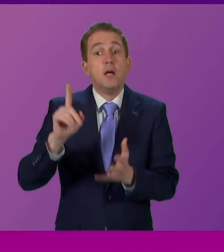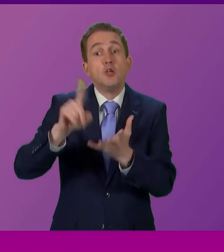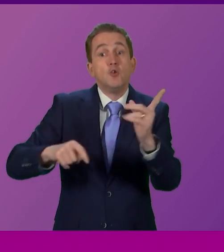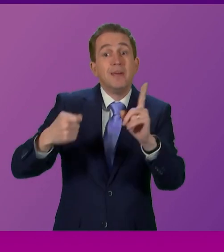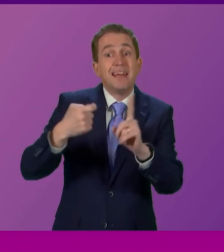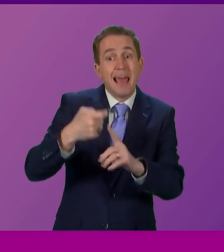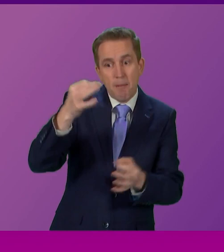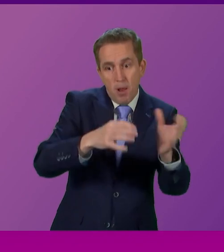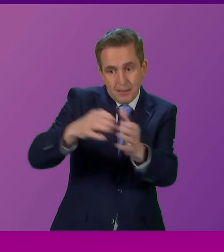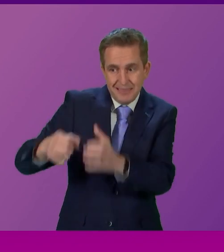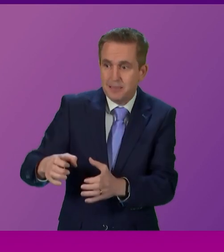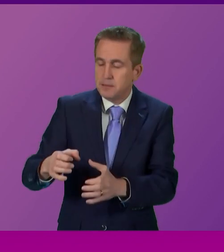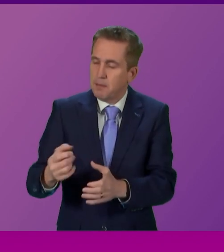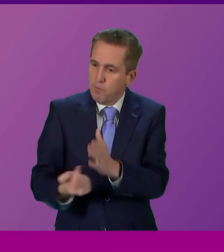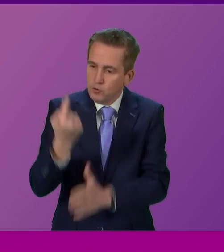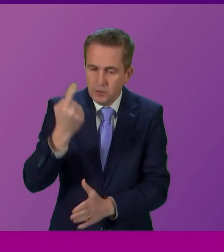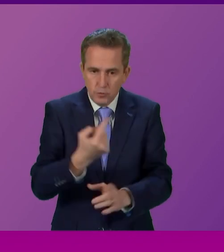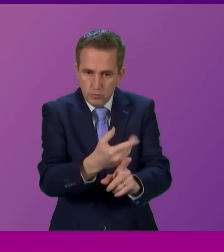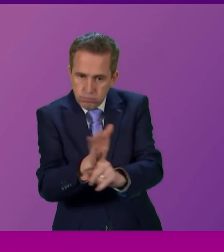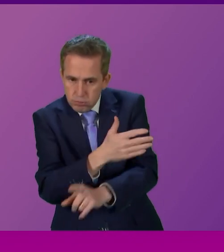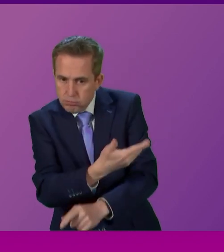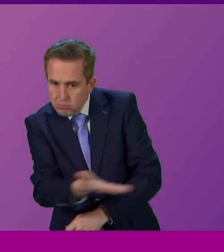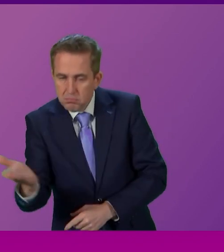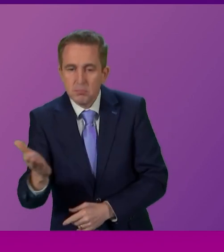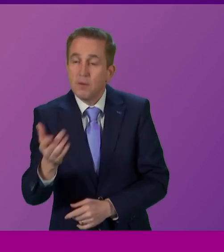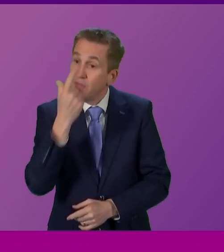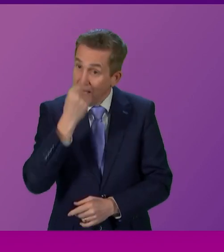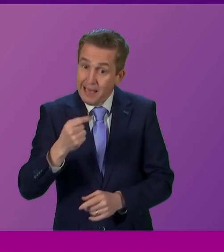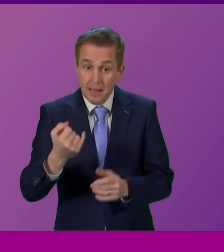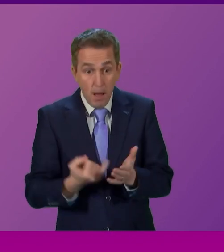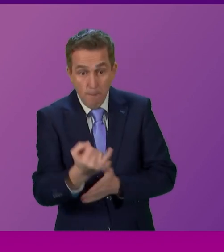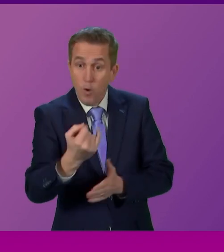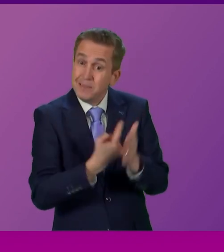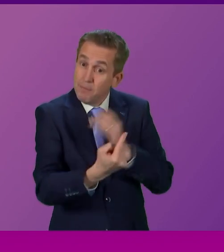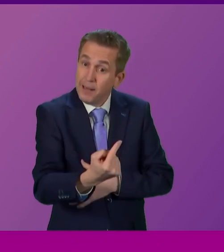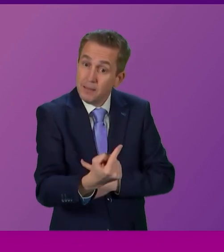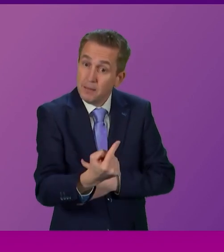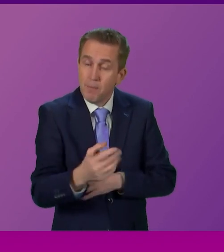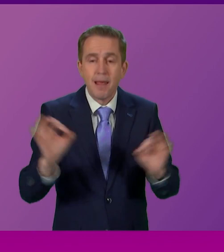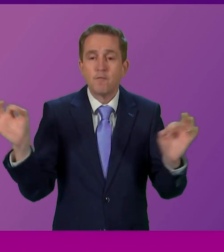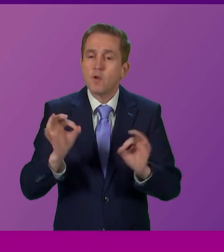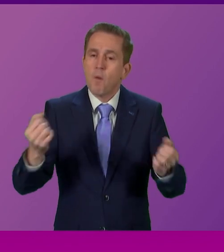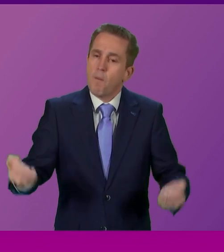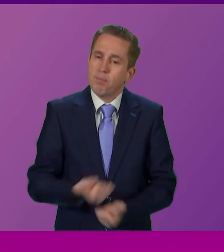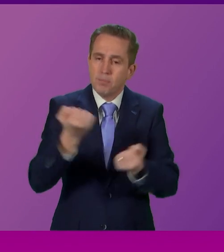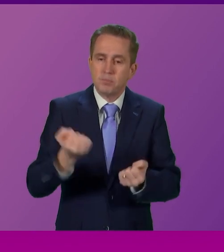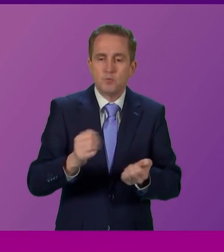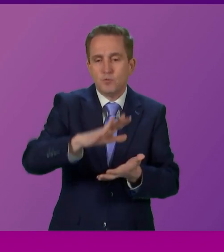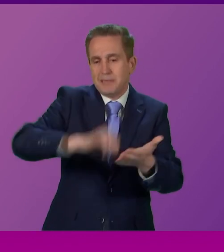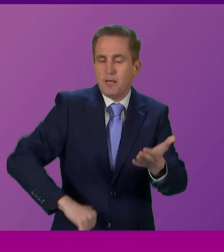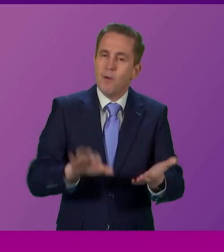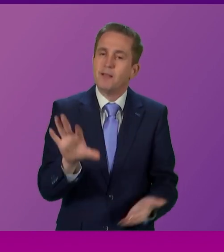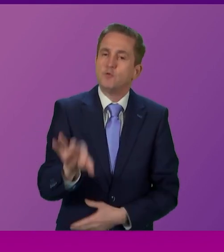the nation and they failed. They have a right to present their case to oppose independence but they have no mandate to remove the choice.